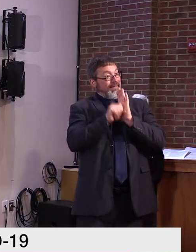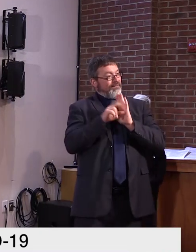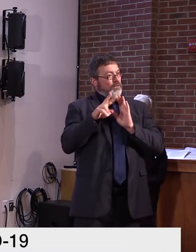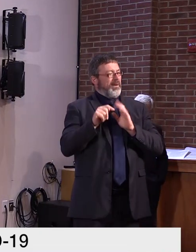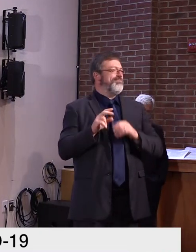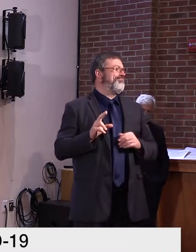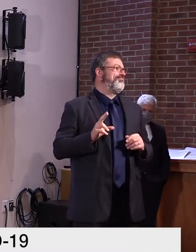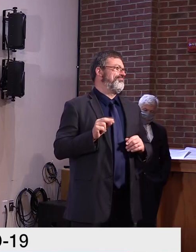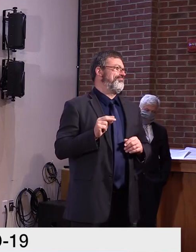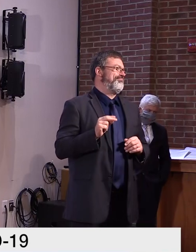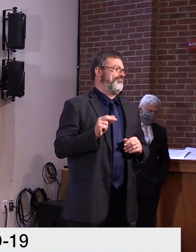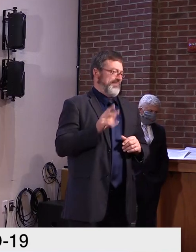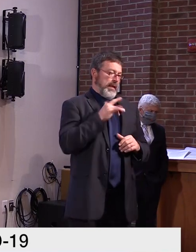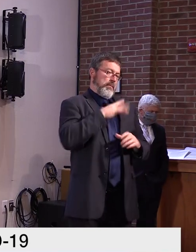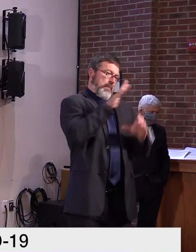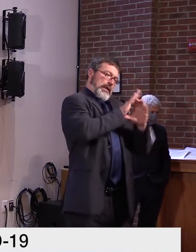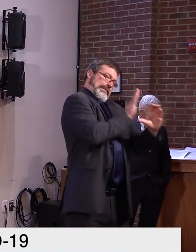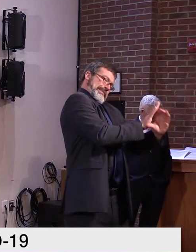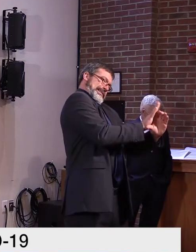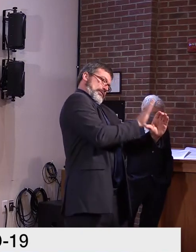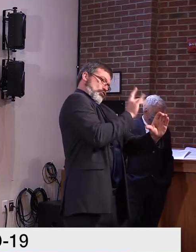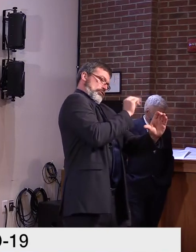Tim, Vermont Business Magazine.